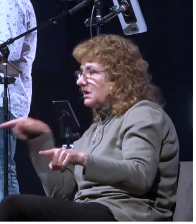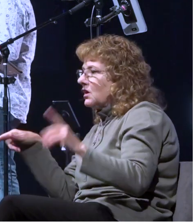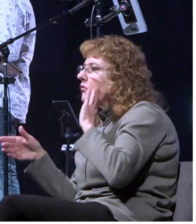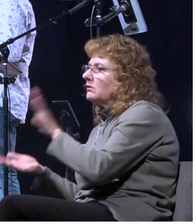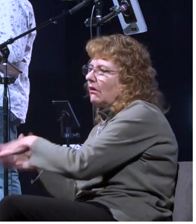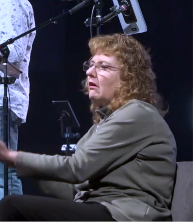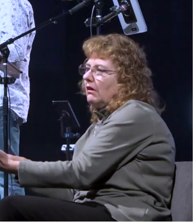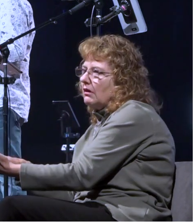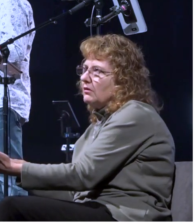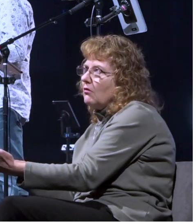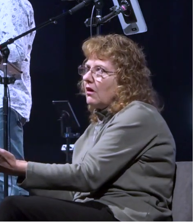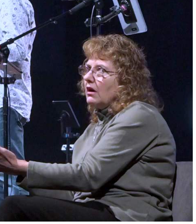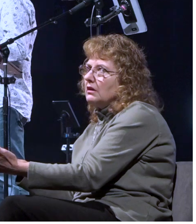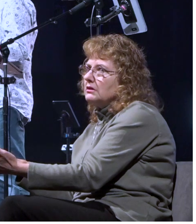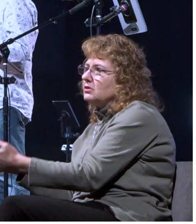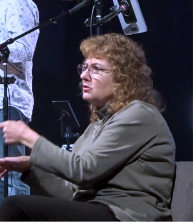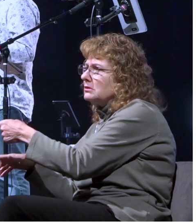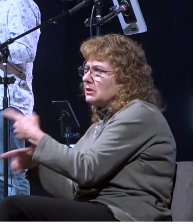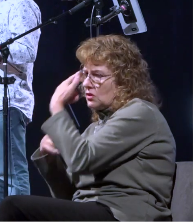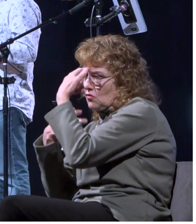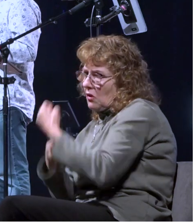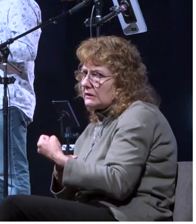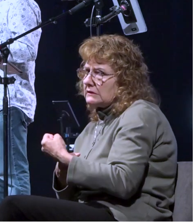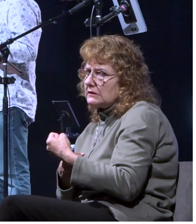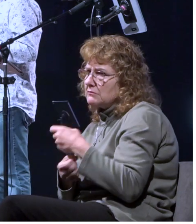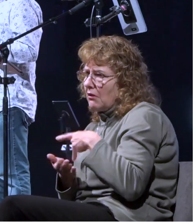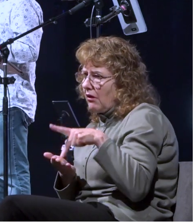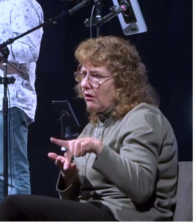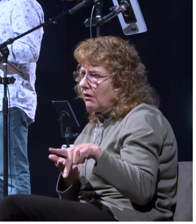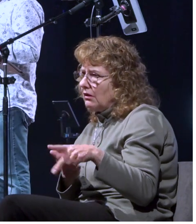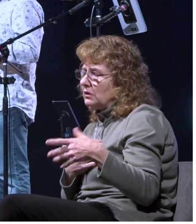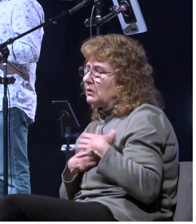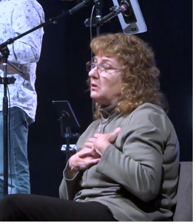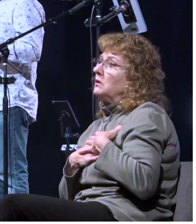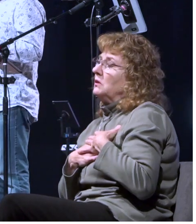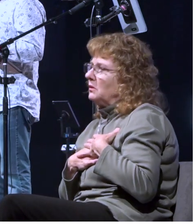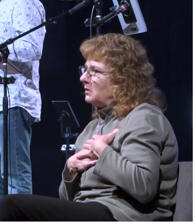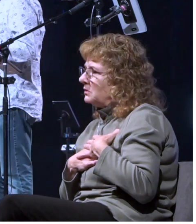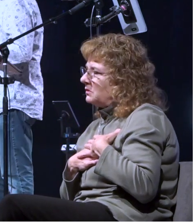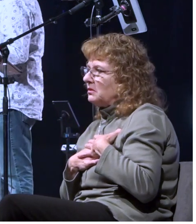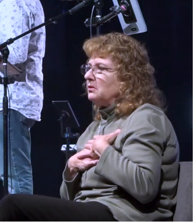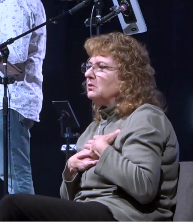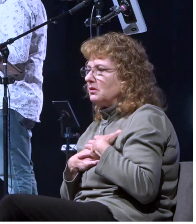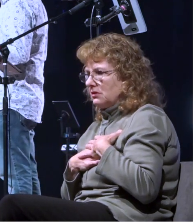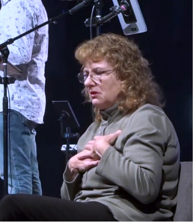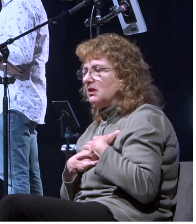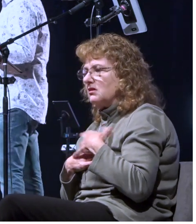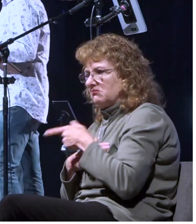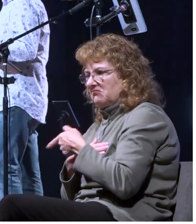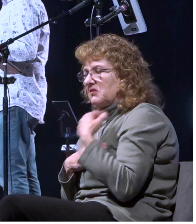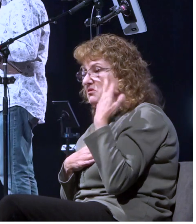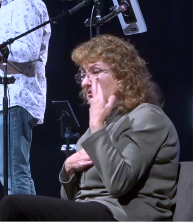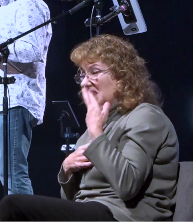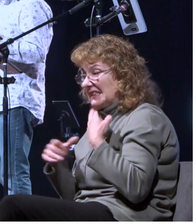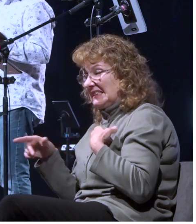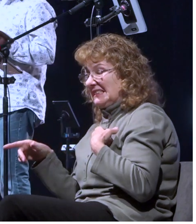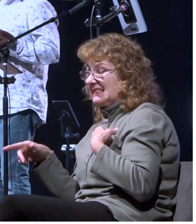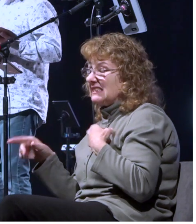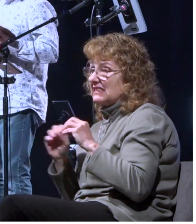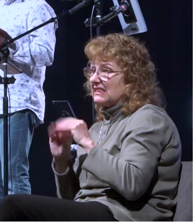immense amount of trust in the apostle paul here and i don't think it's a leap to to just point out clearly paul